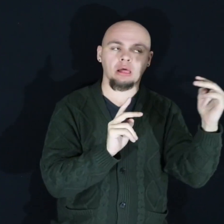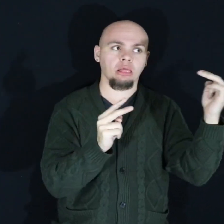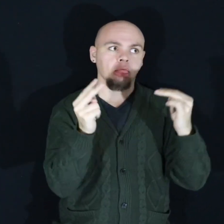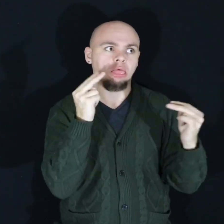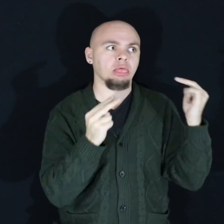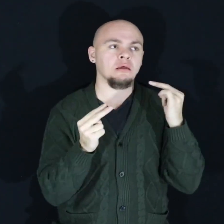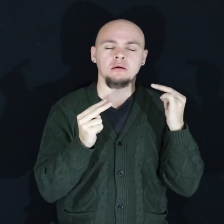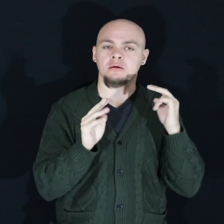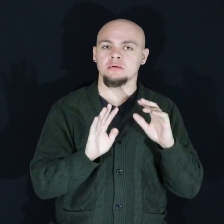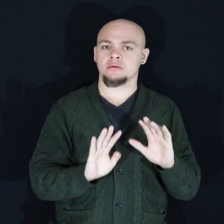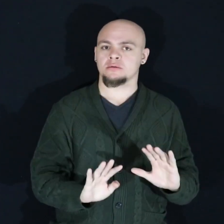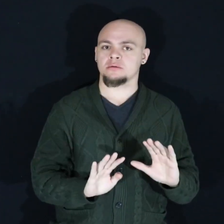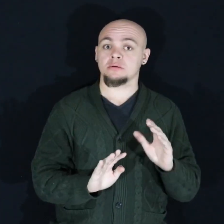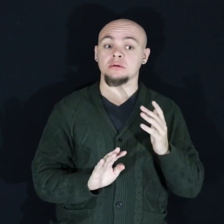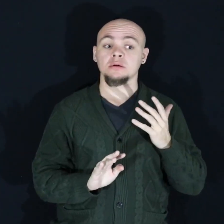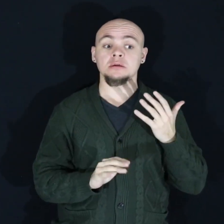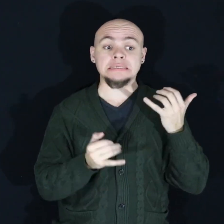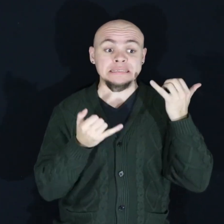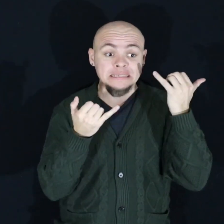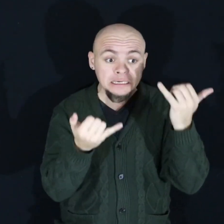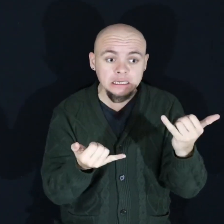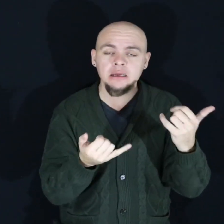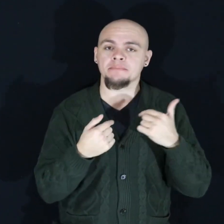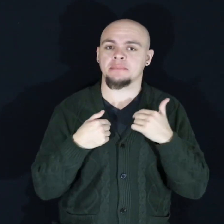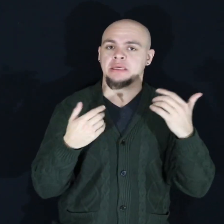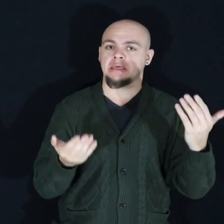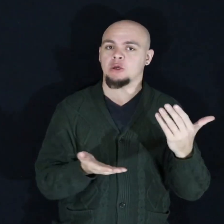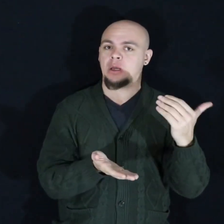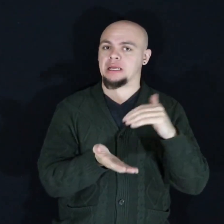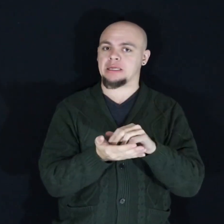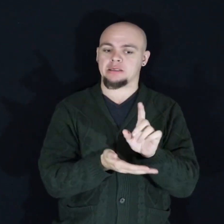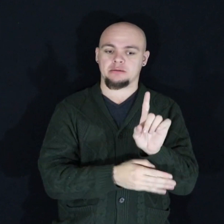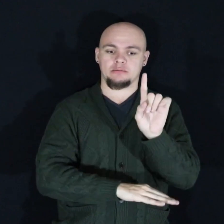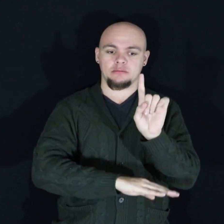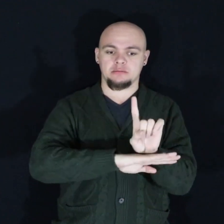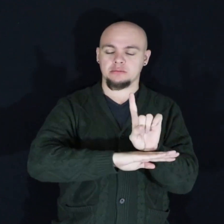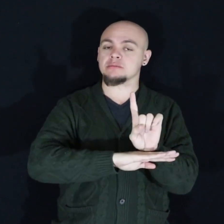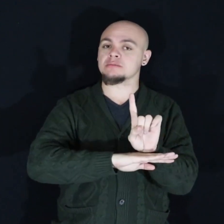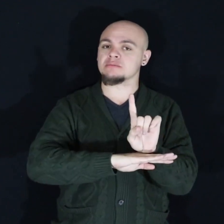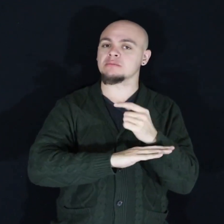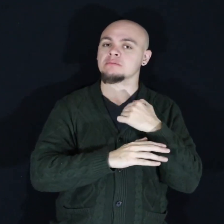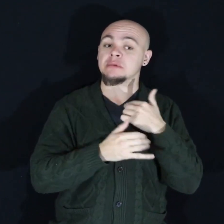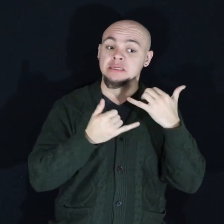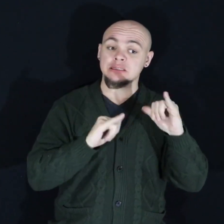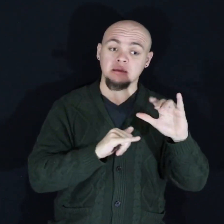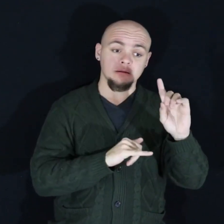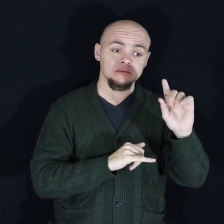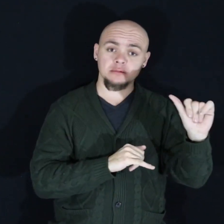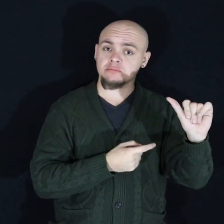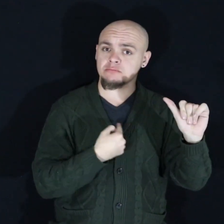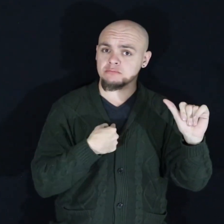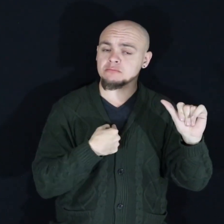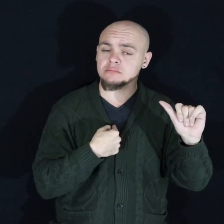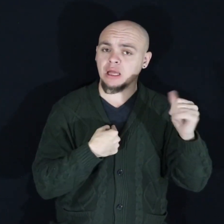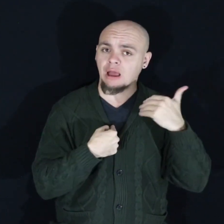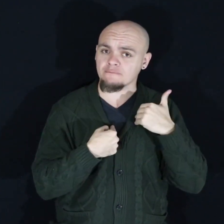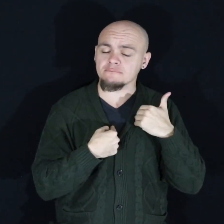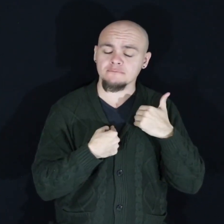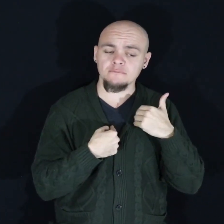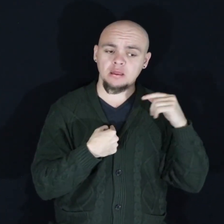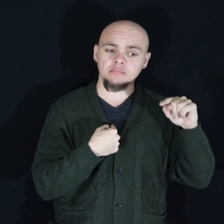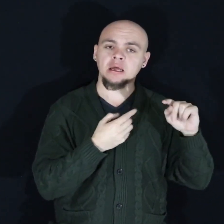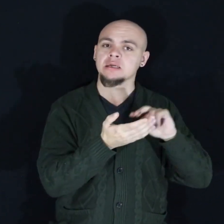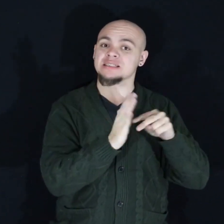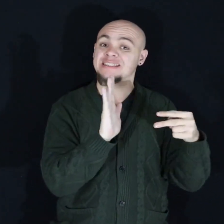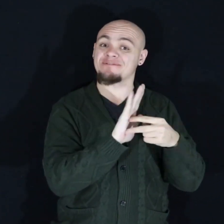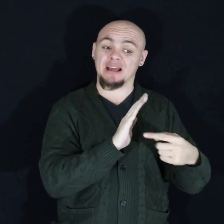all fast forward today and I hear again on a stage I still have my disability but I do not let it